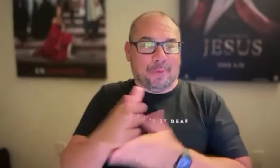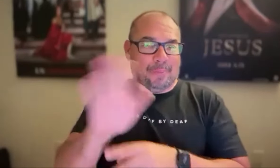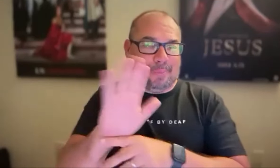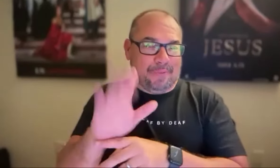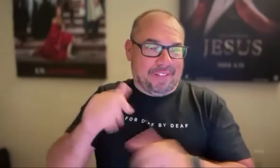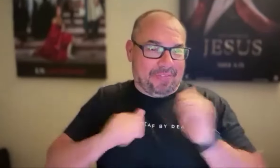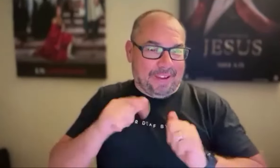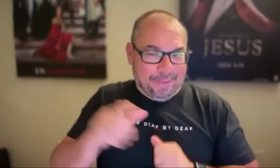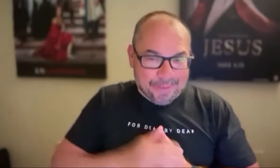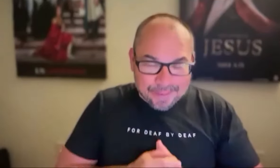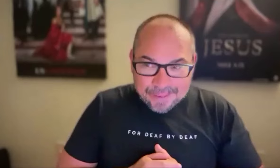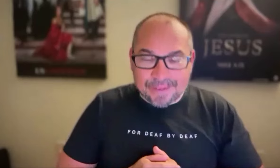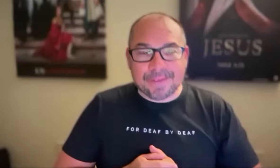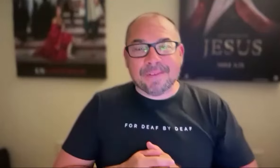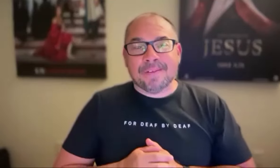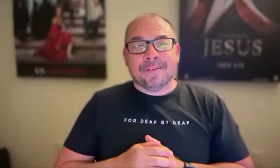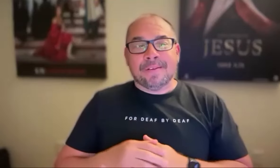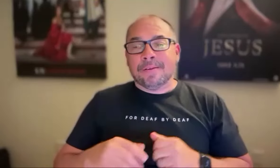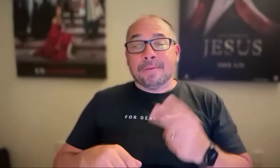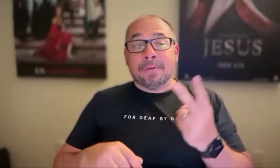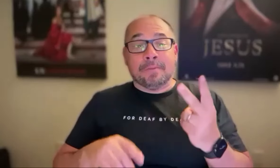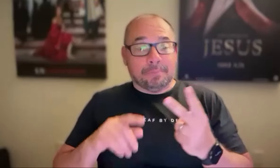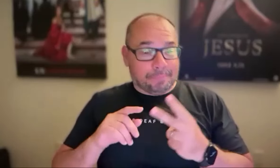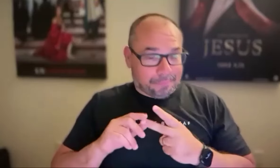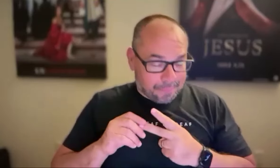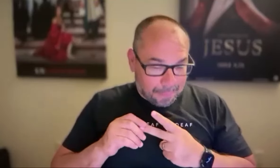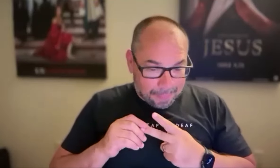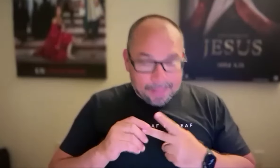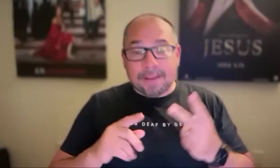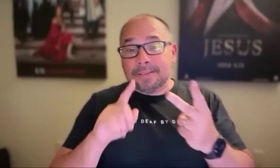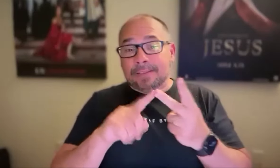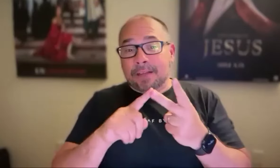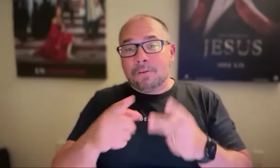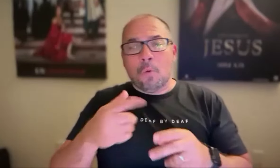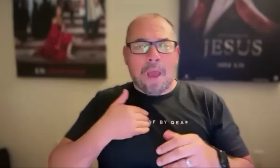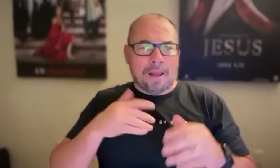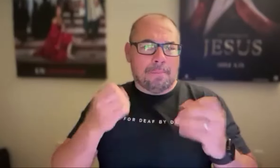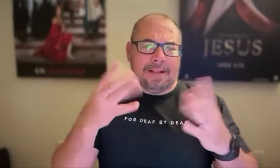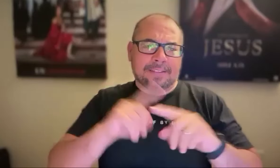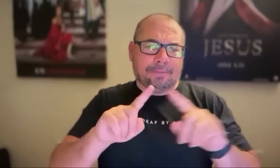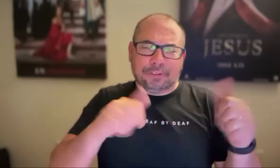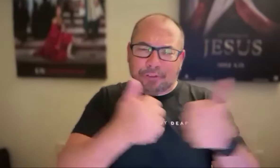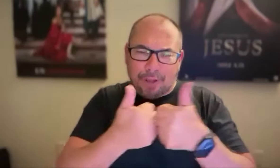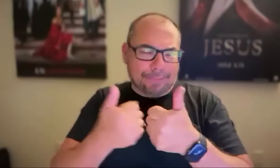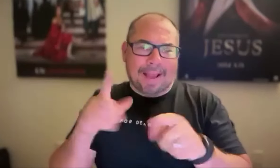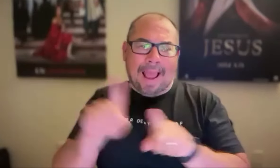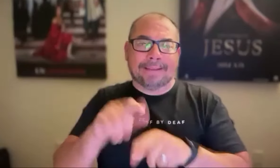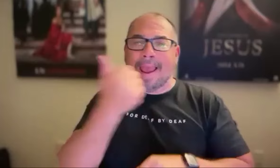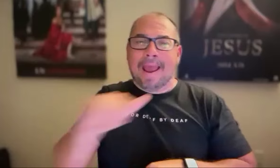see how he figured that out. But there were, as for other challenges as well, you know, we had the typical challenges that a movie